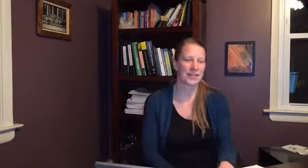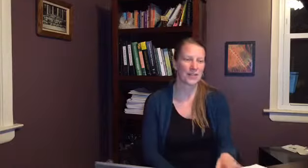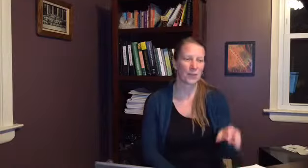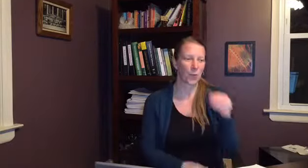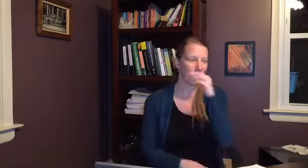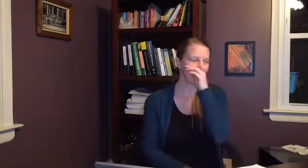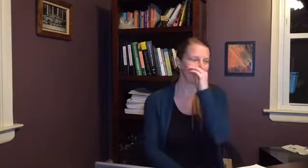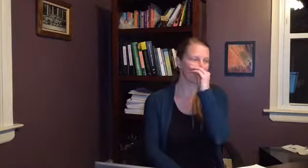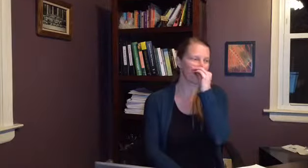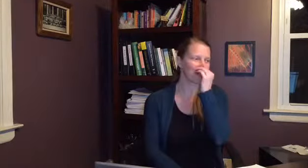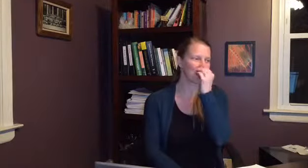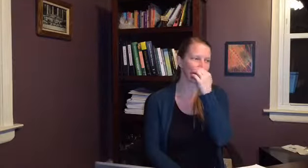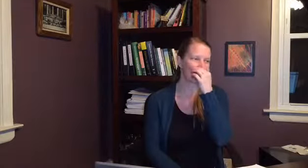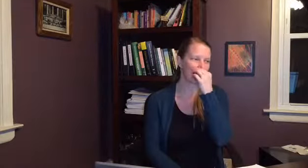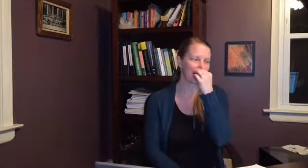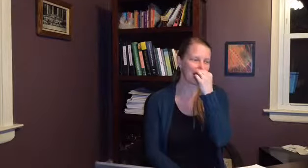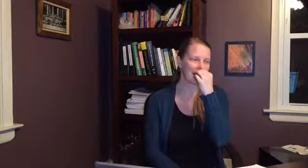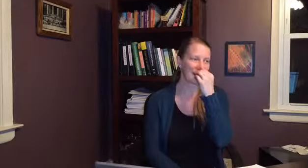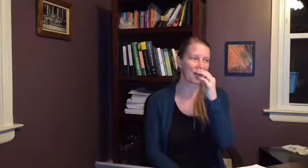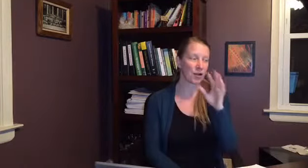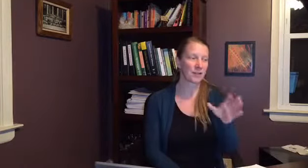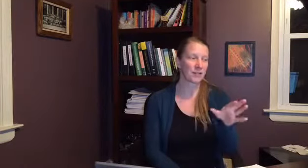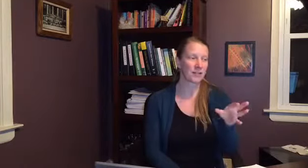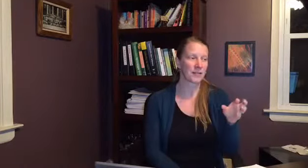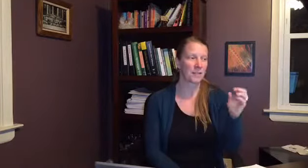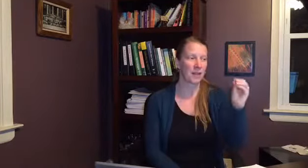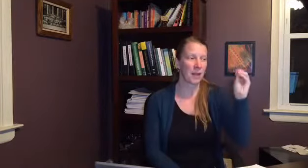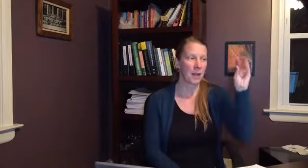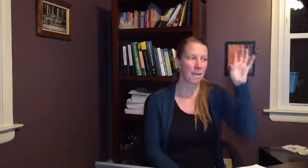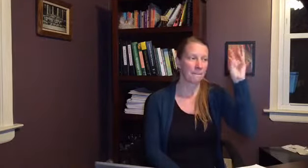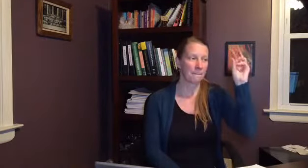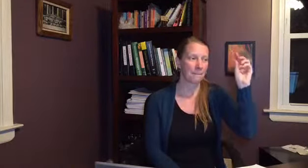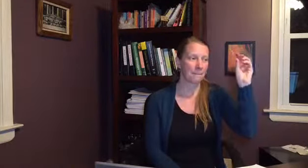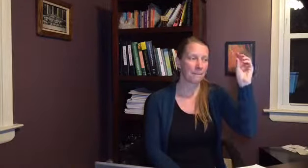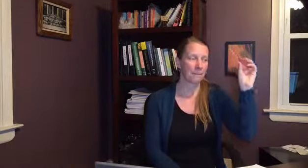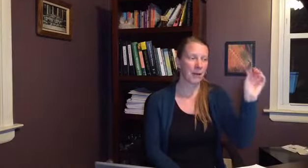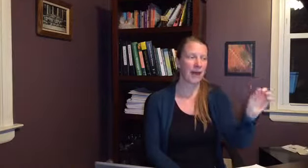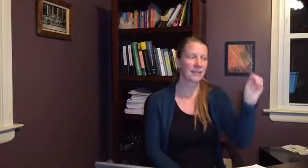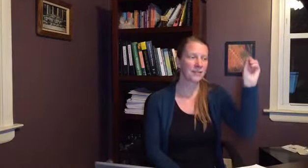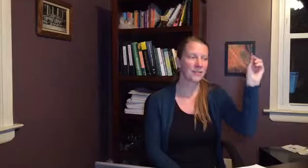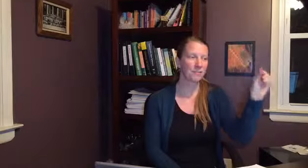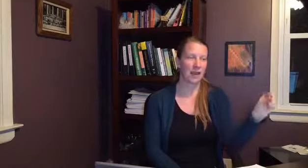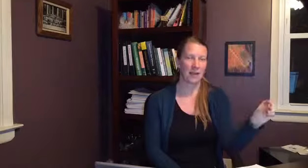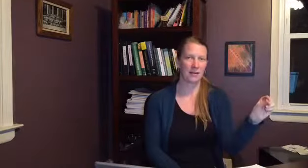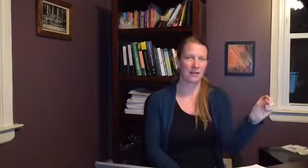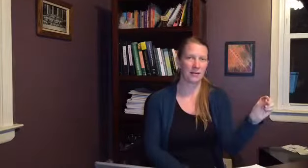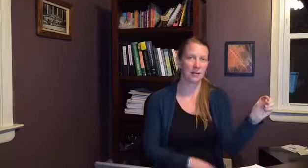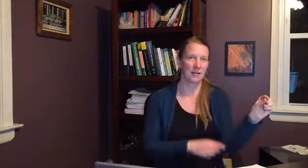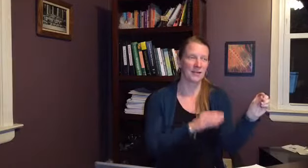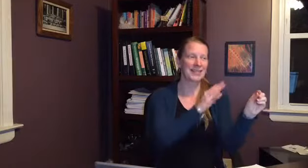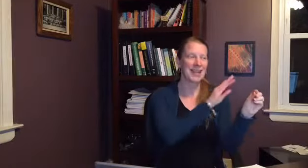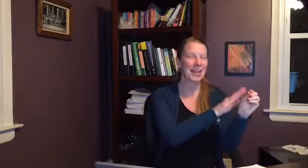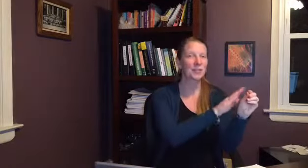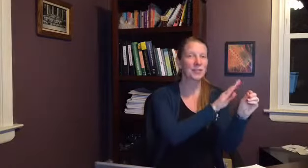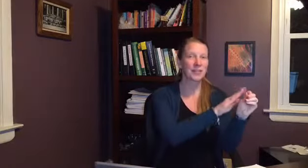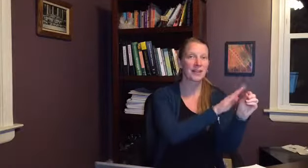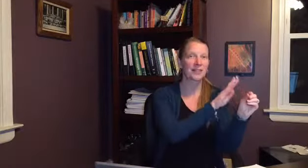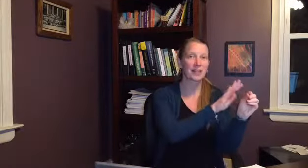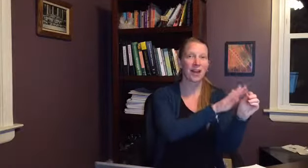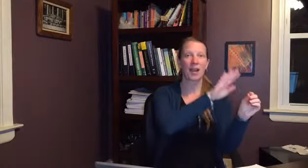the way that the transmission rate basically goes is positive men 10 of the time